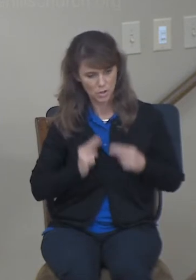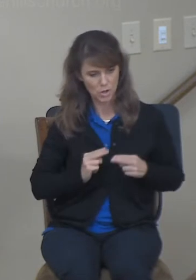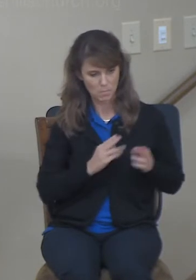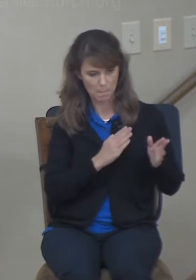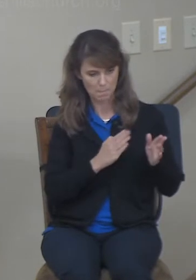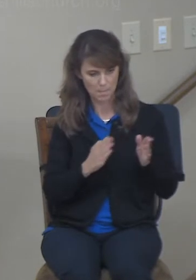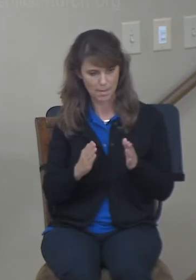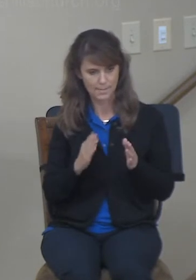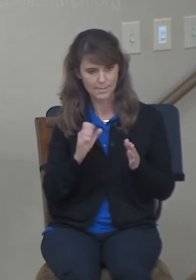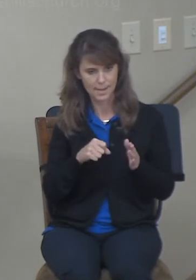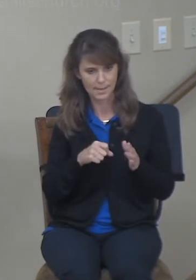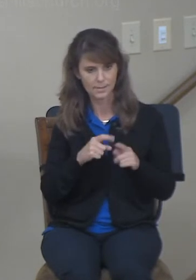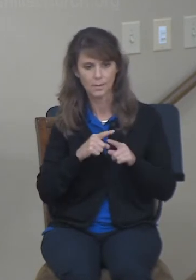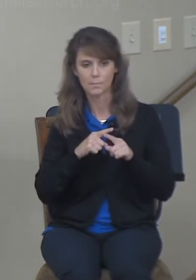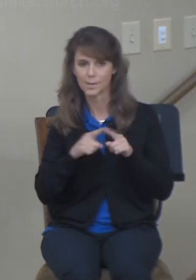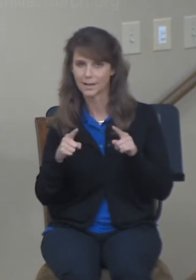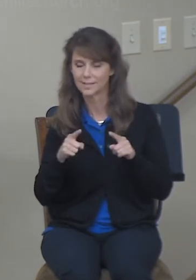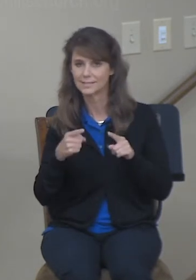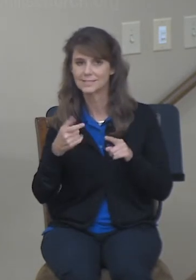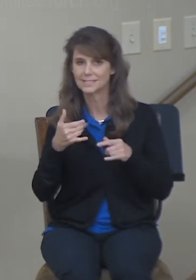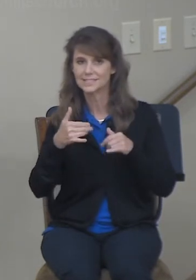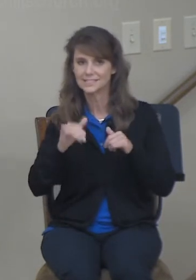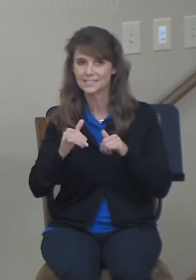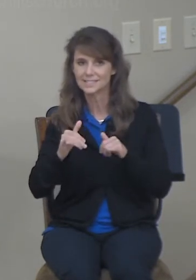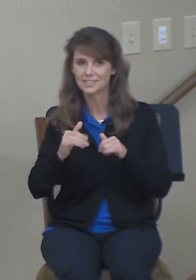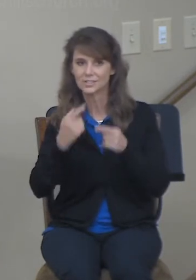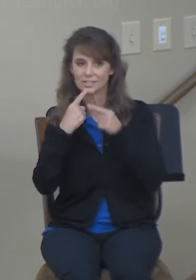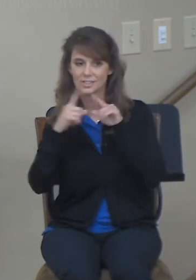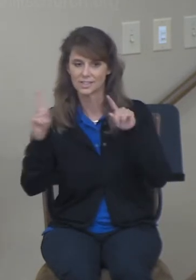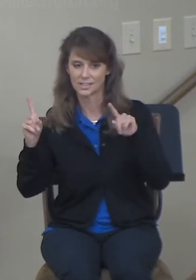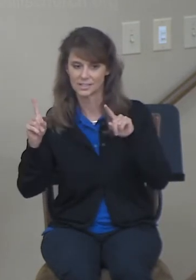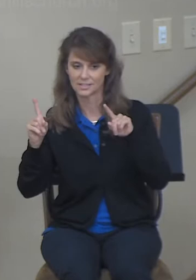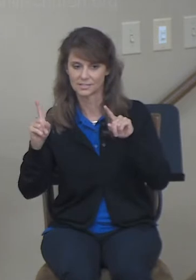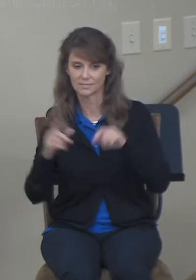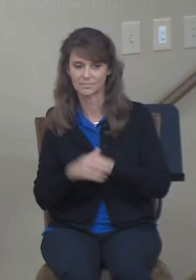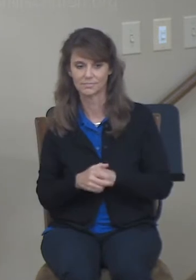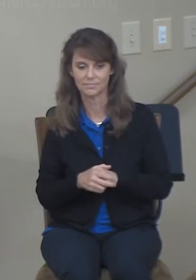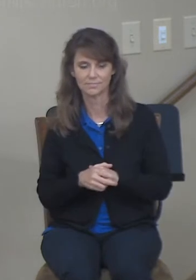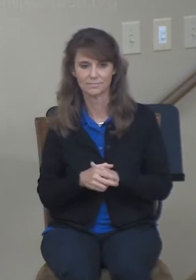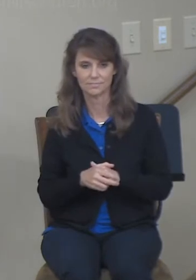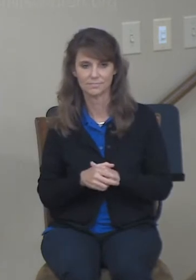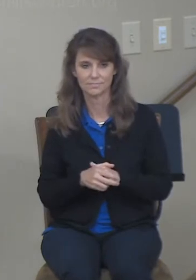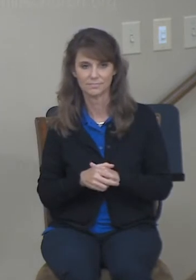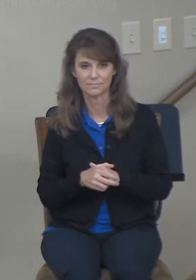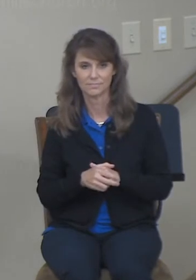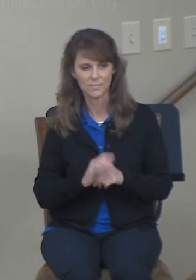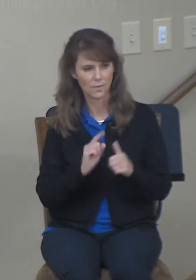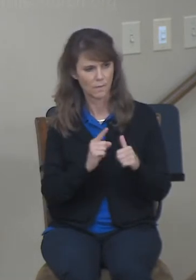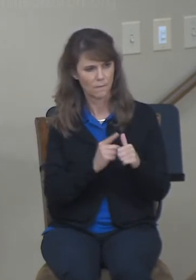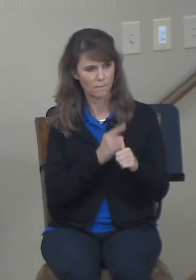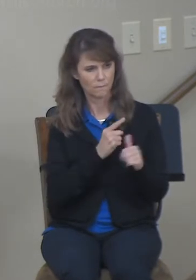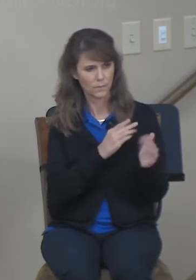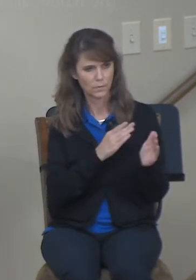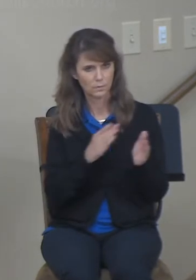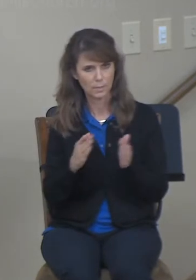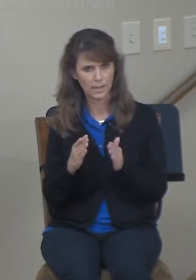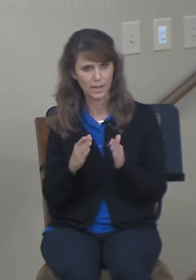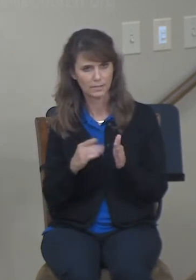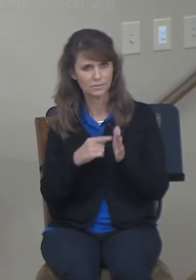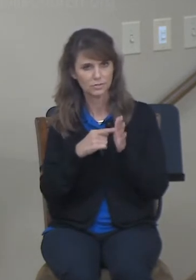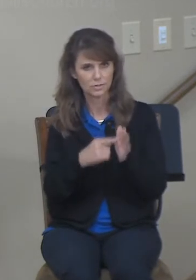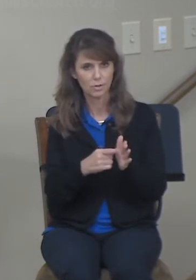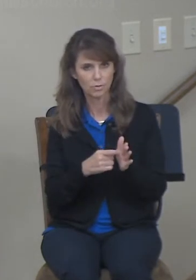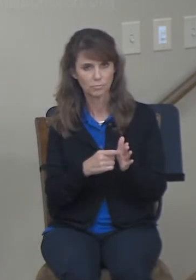In Mark's lesson last week, his very first point is pointing out the failure of